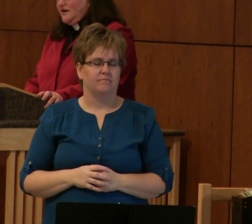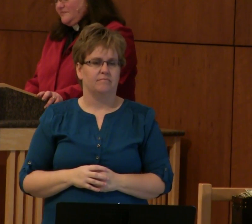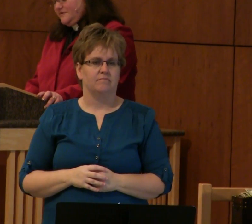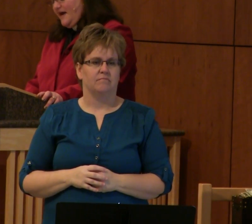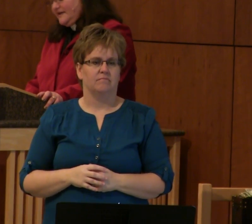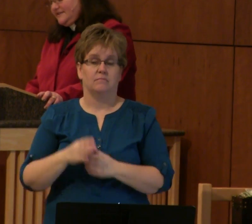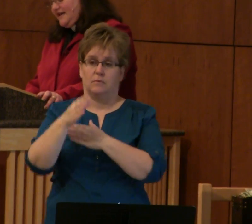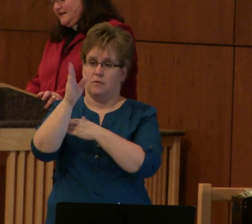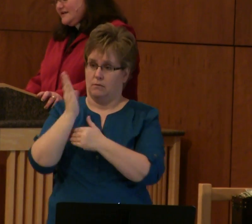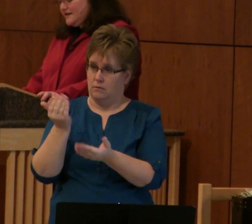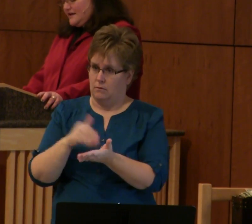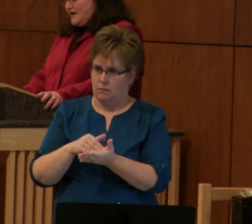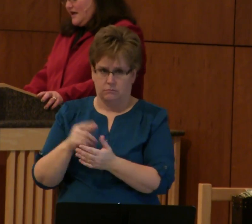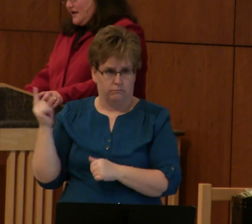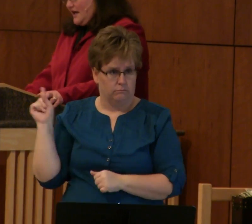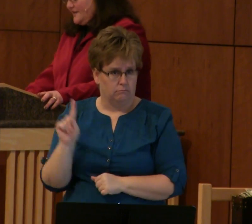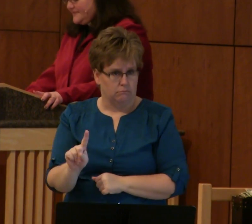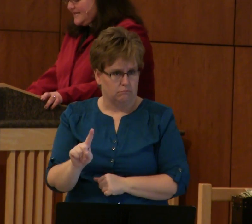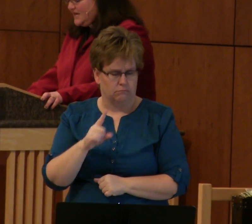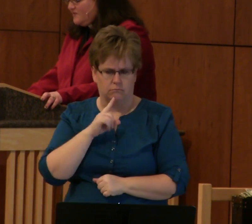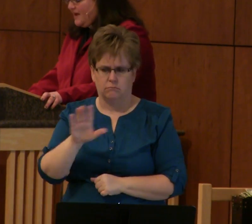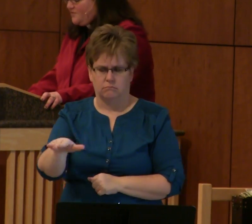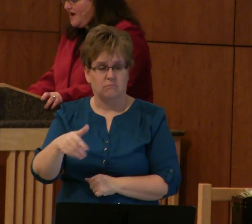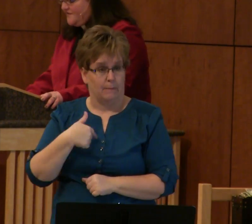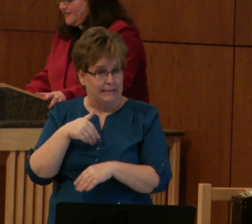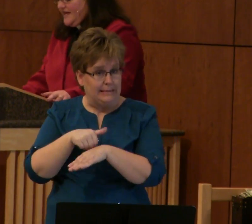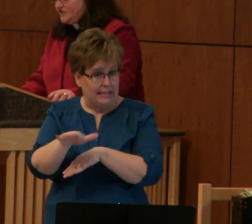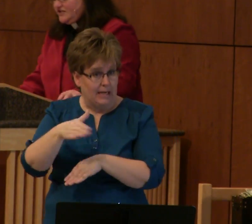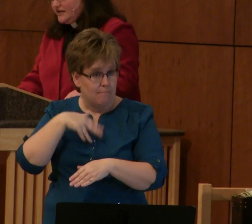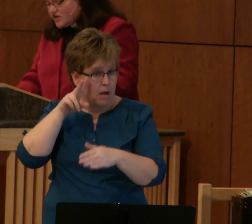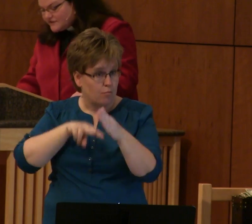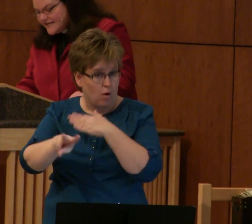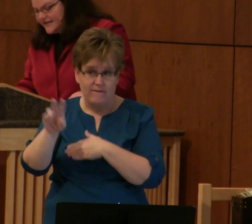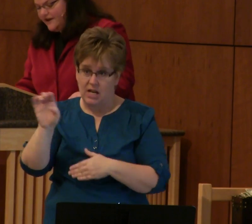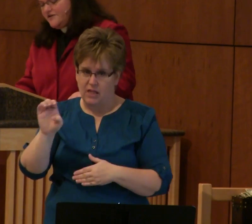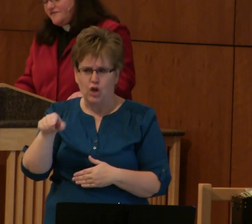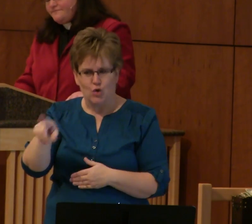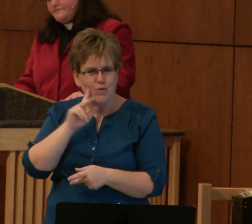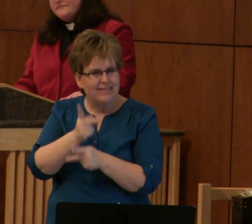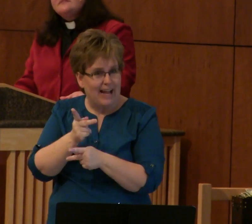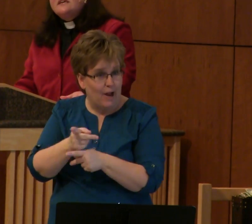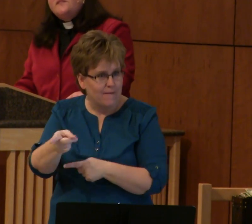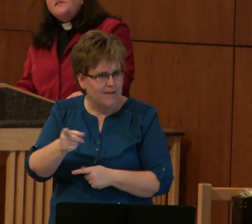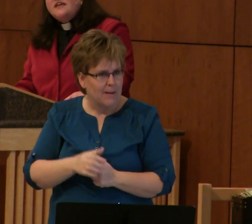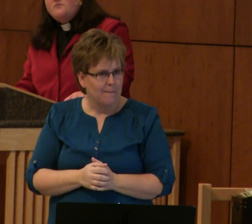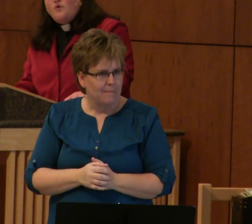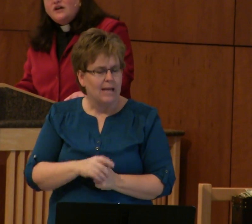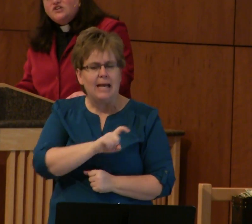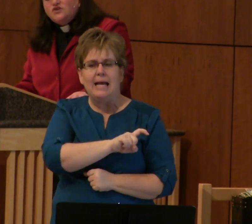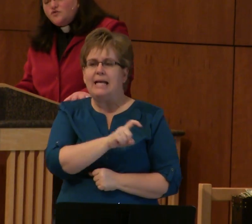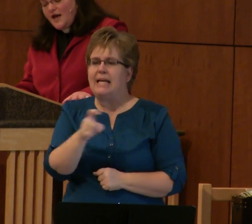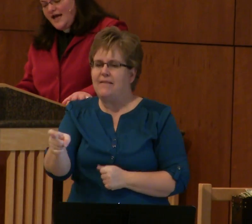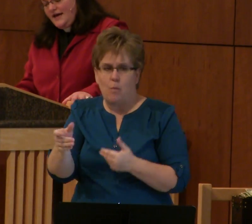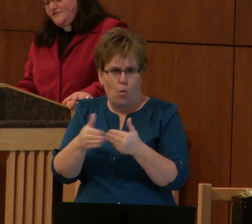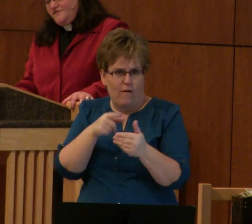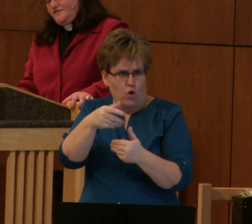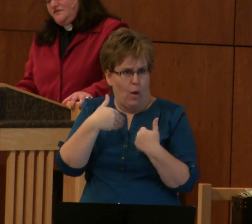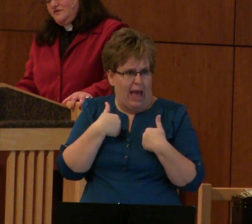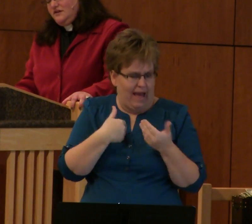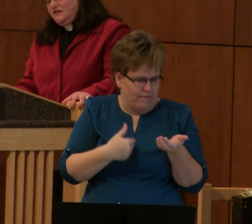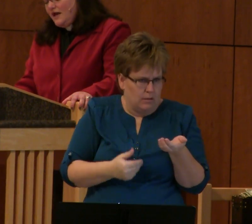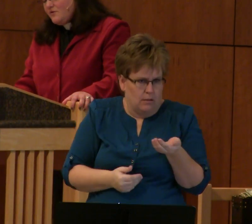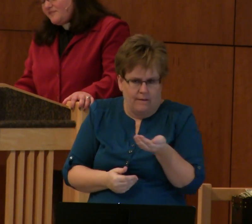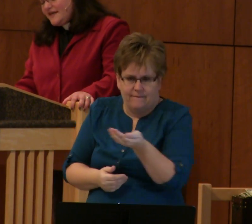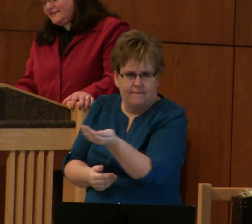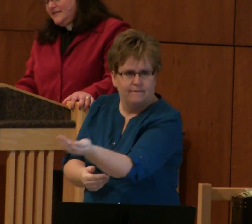God comes back, saying, I'm sending you my prophet Elijah, and you'll take care of him. Give him what you have.